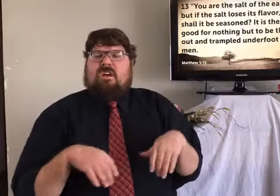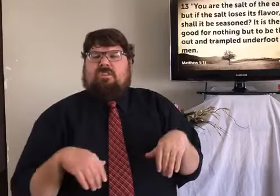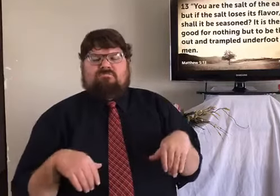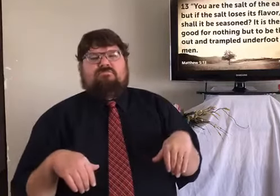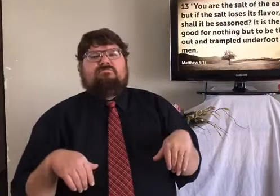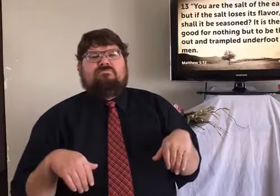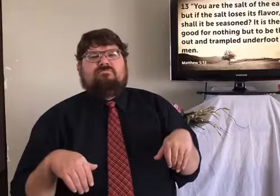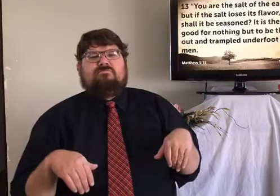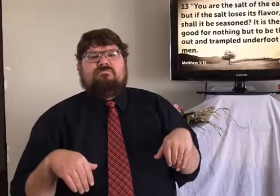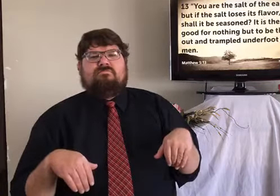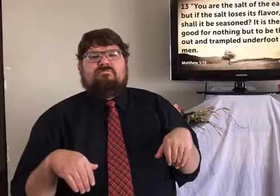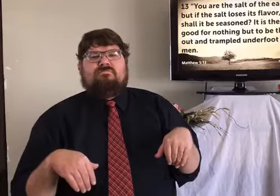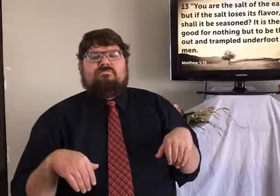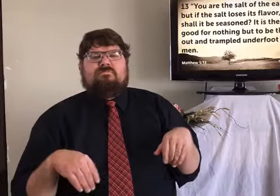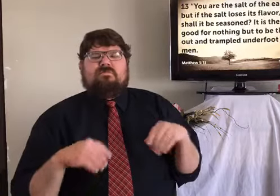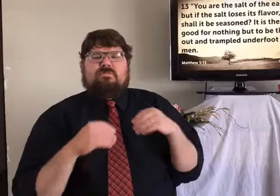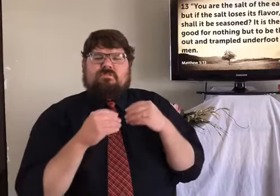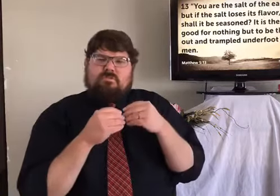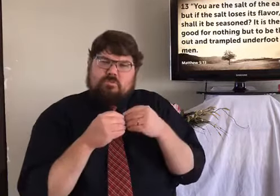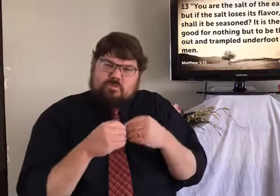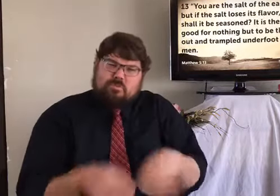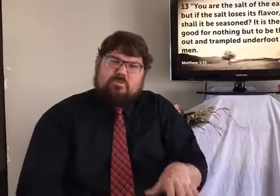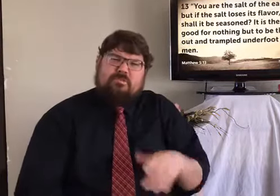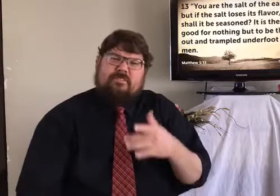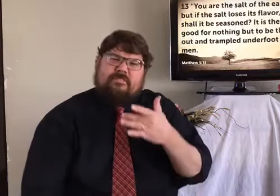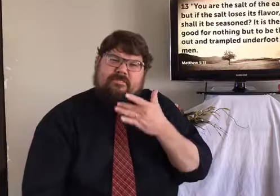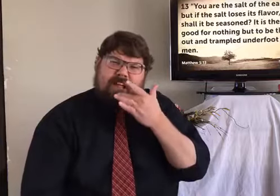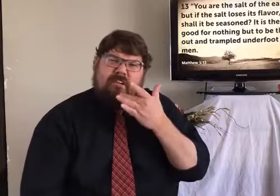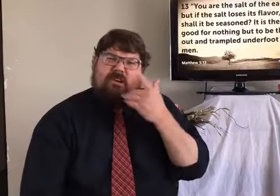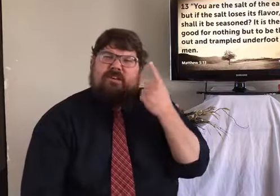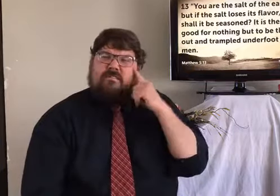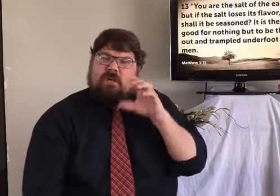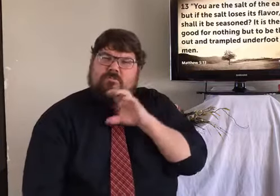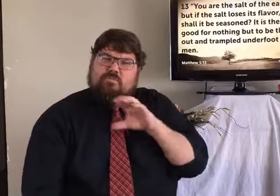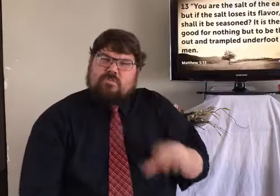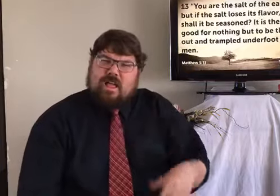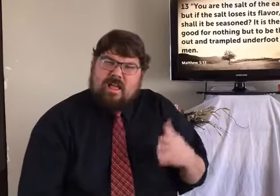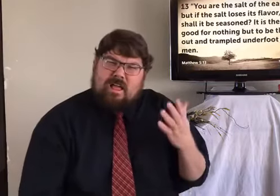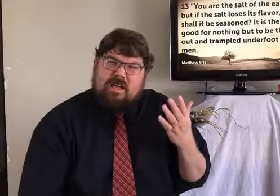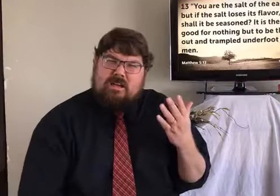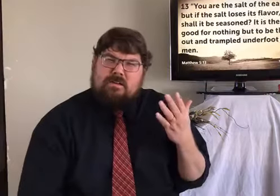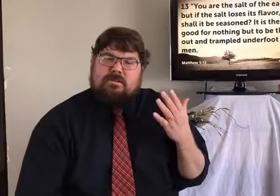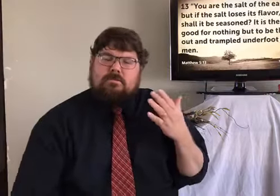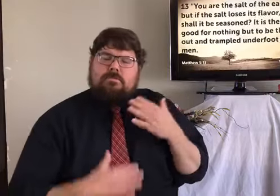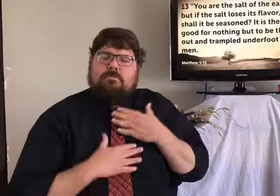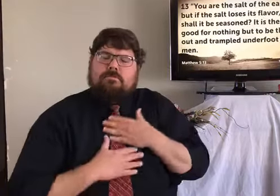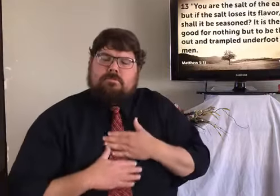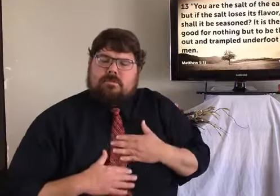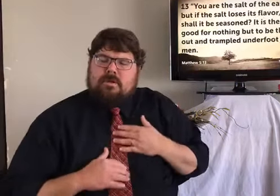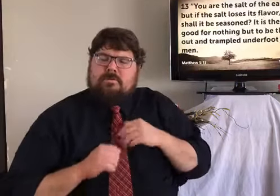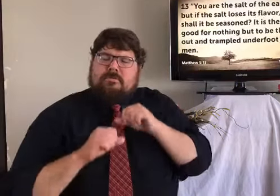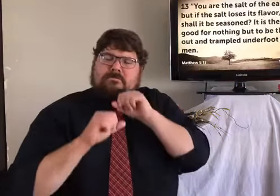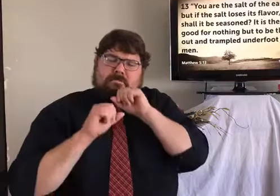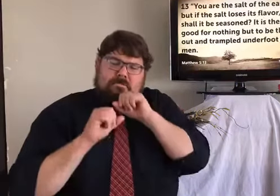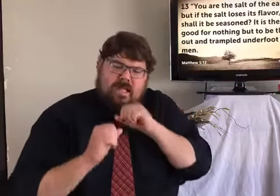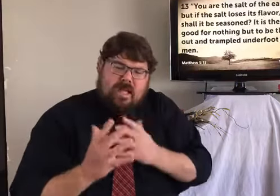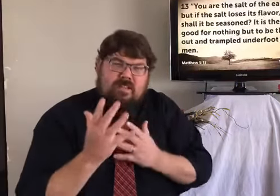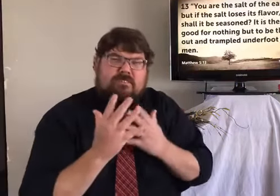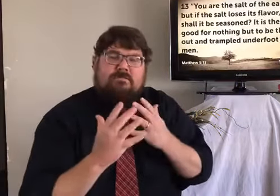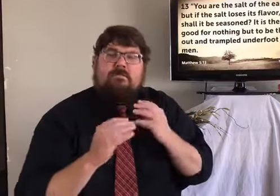But if a Christian becomes so apathetic that he loses